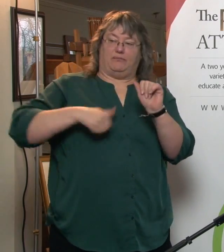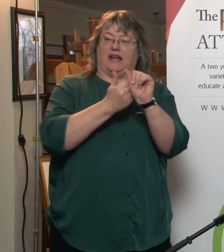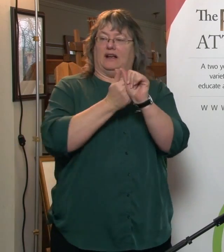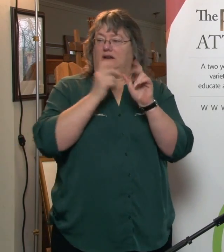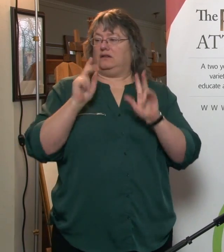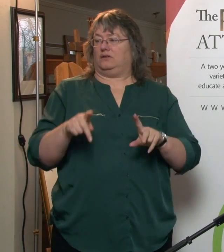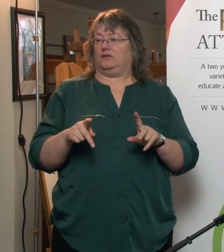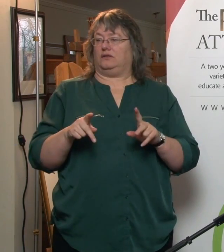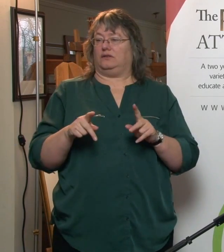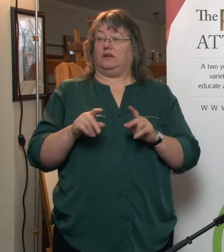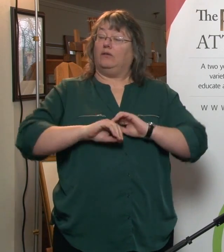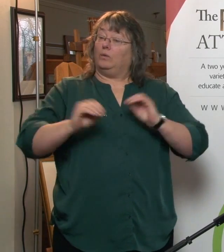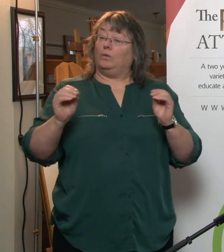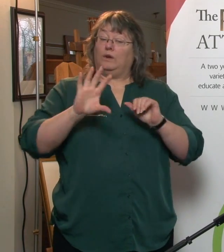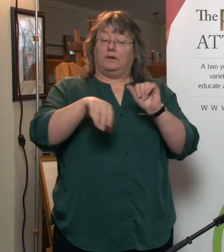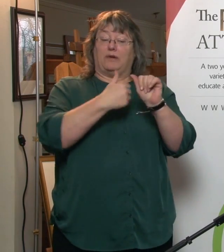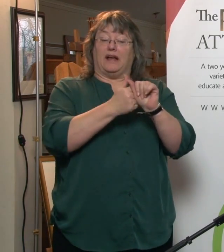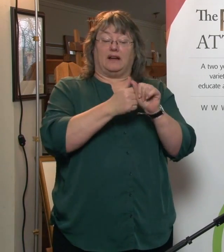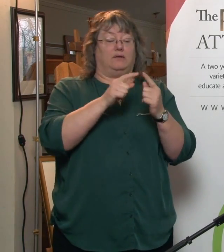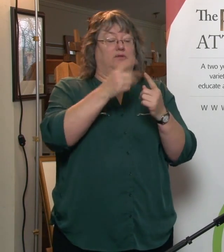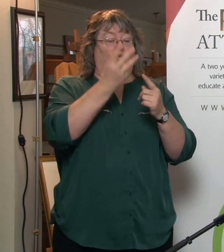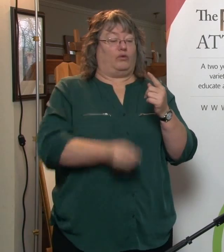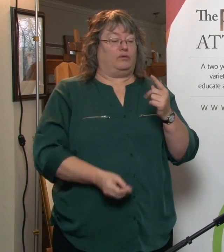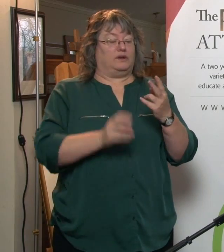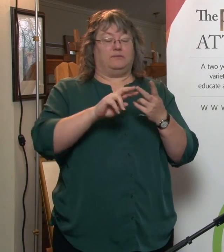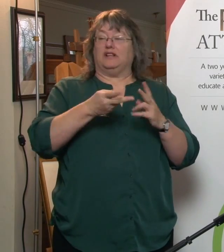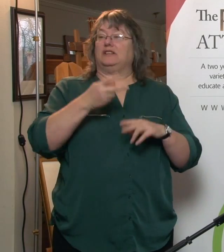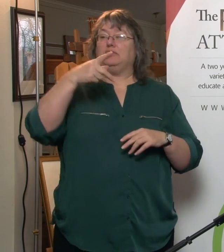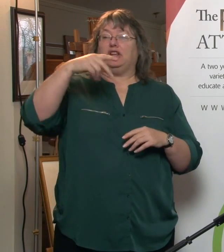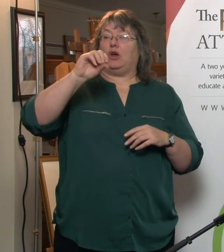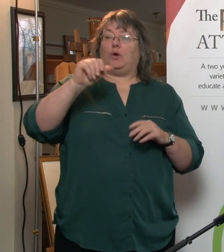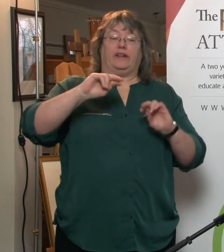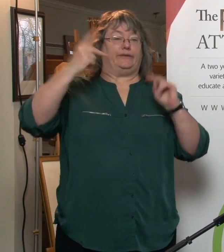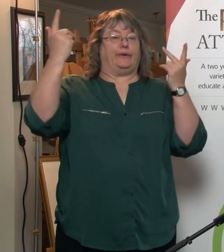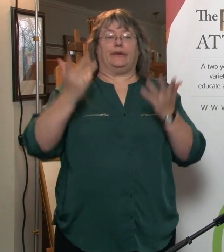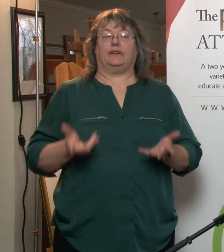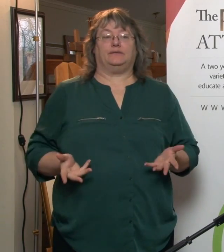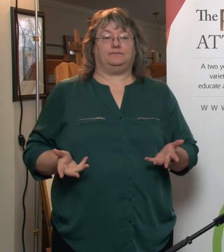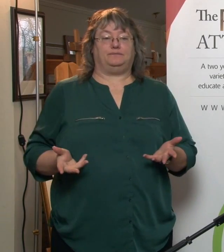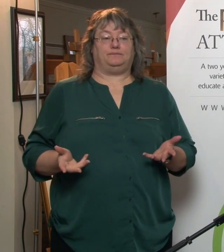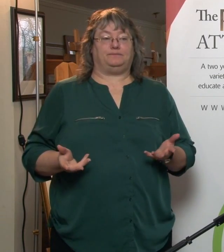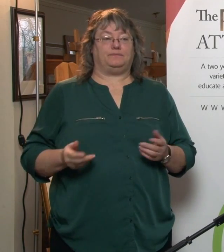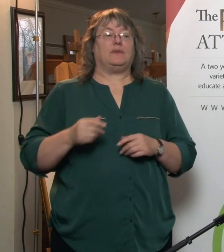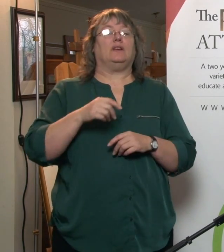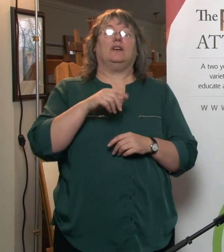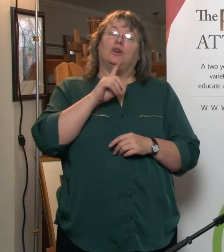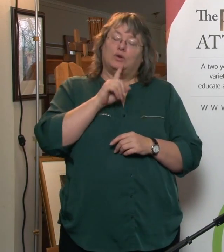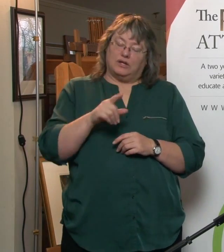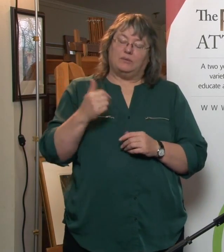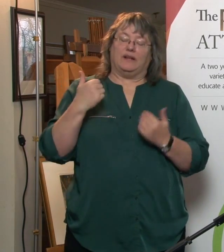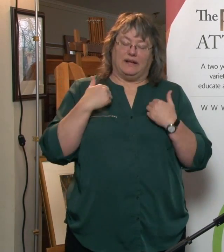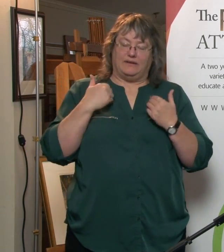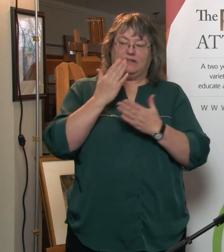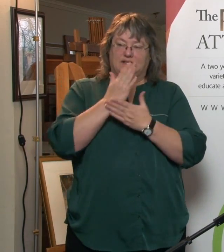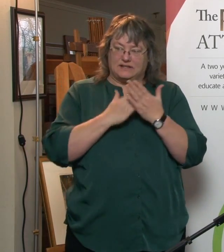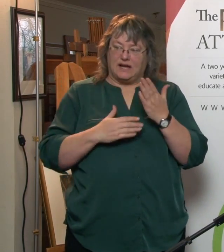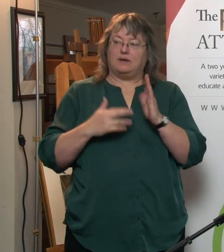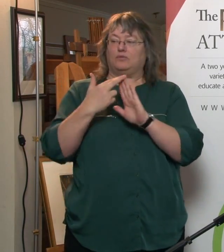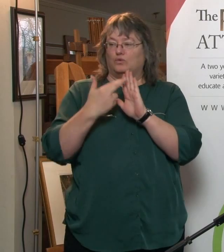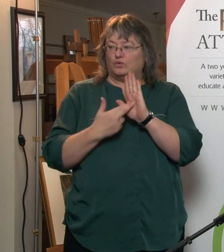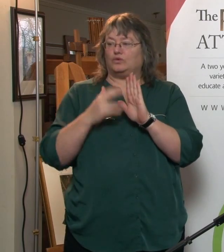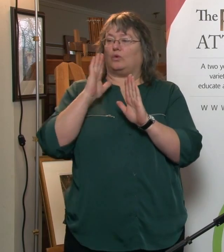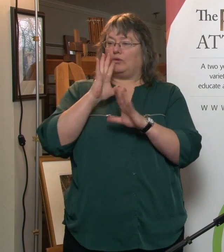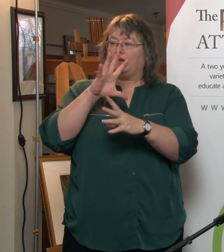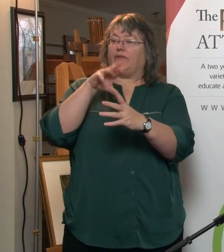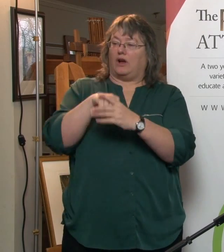If there isn't and your first person's gone, it's as if you never did it. And again, the trust company, and we do have certain asset and age thresholds for getting involved.